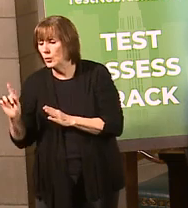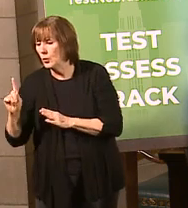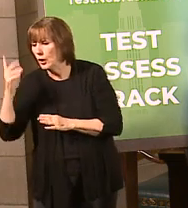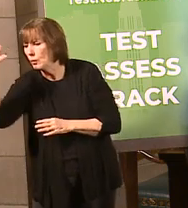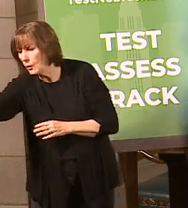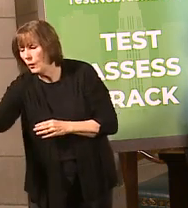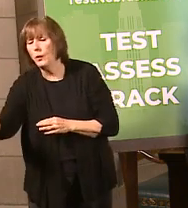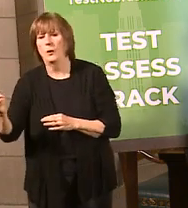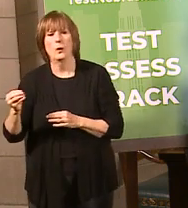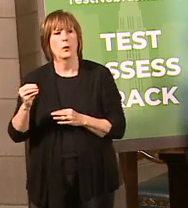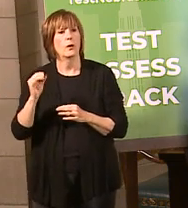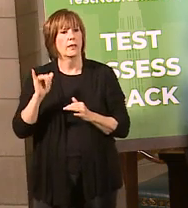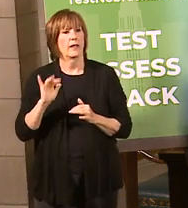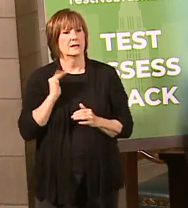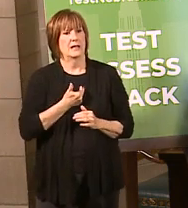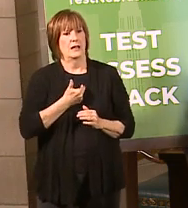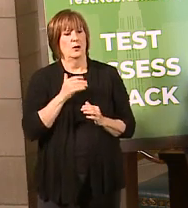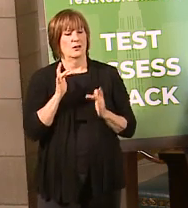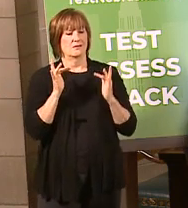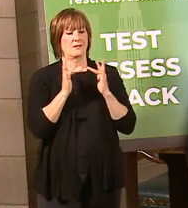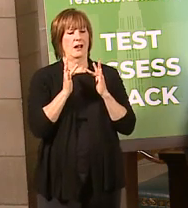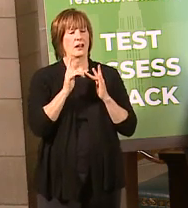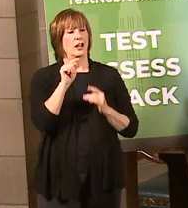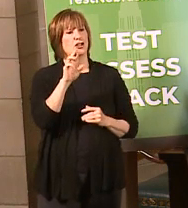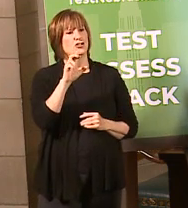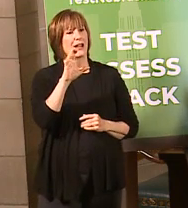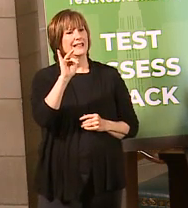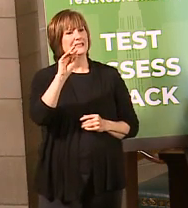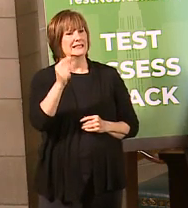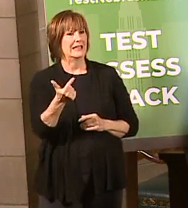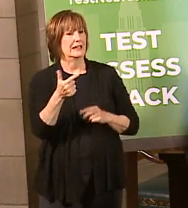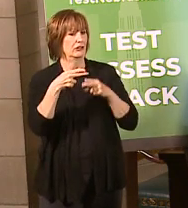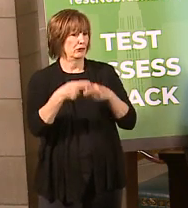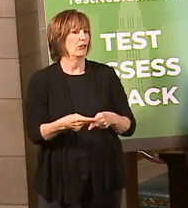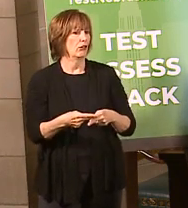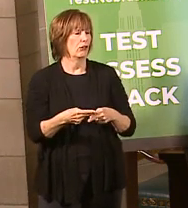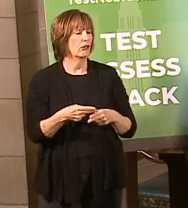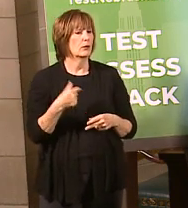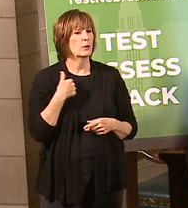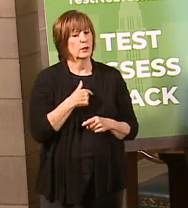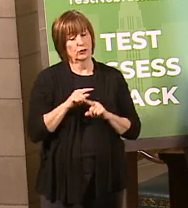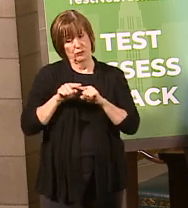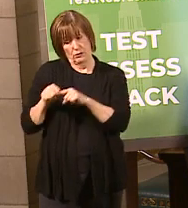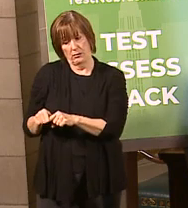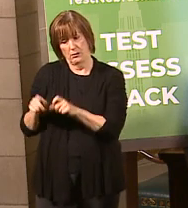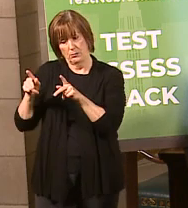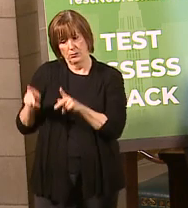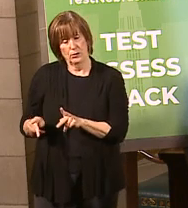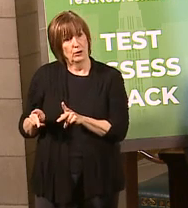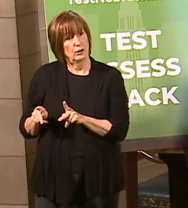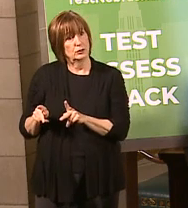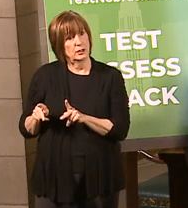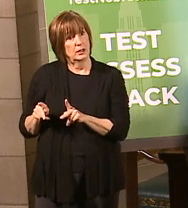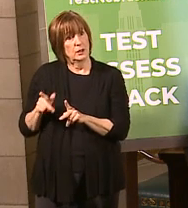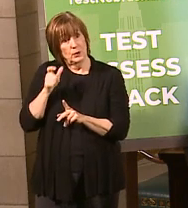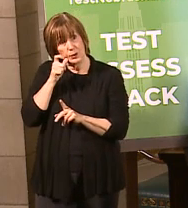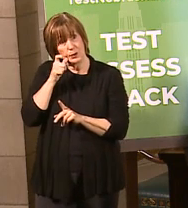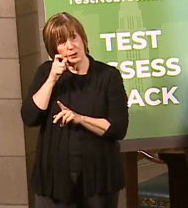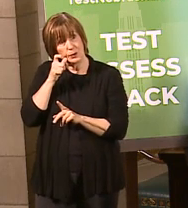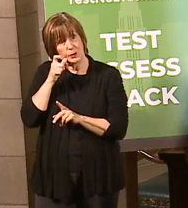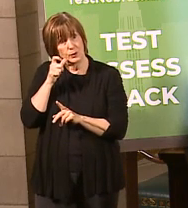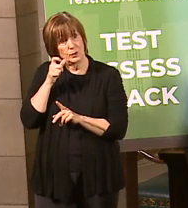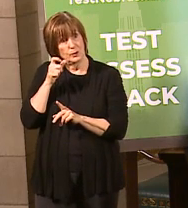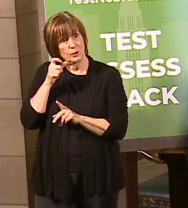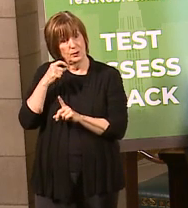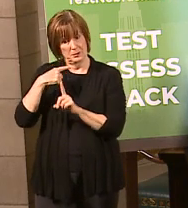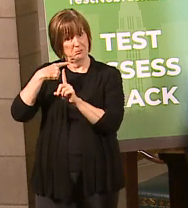That's what the goal of our contact tracing would be. But again, we're relying on the person who was identified with